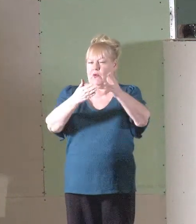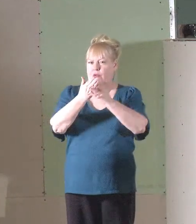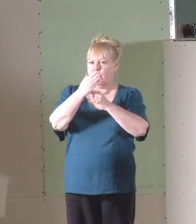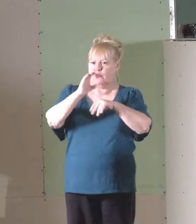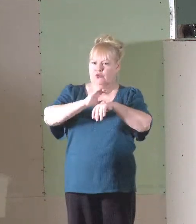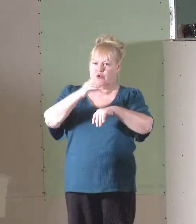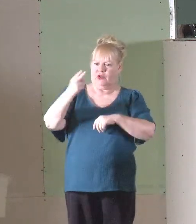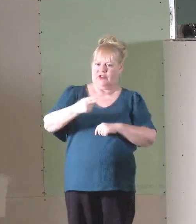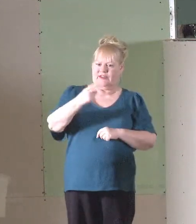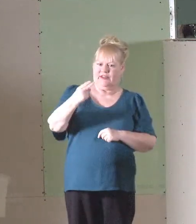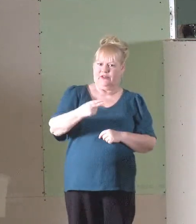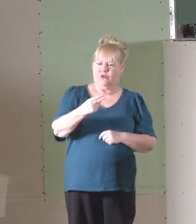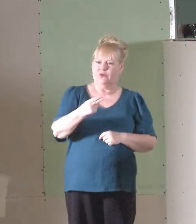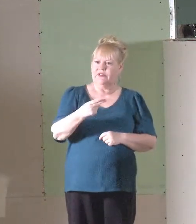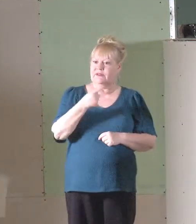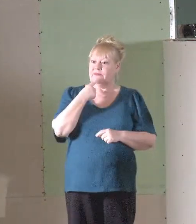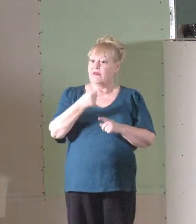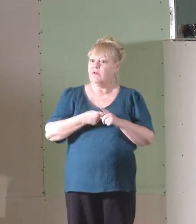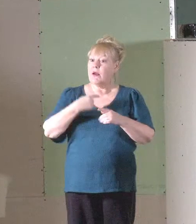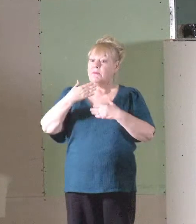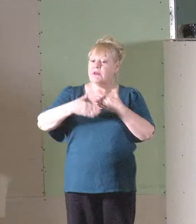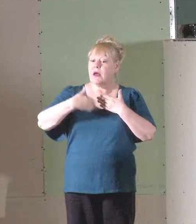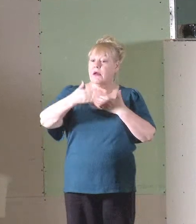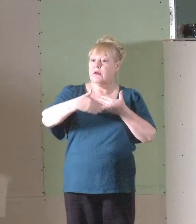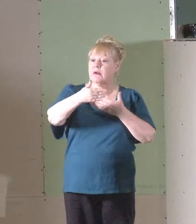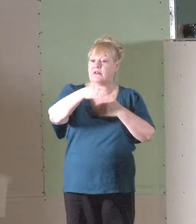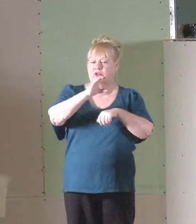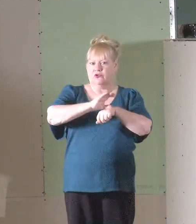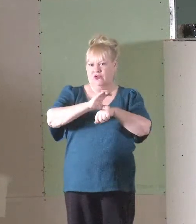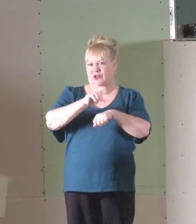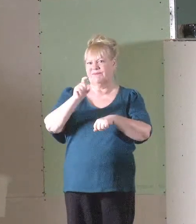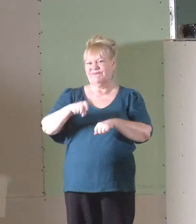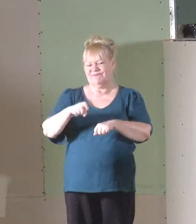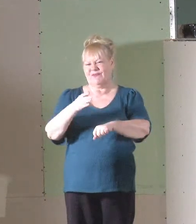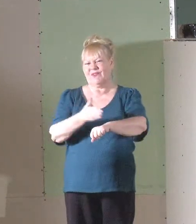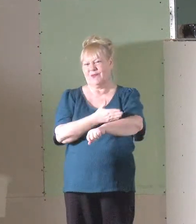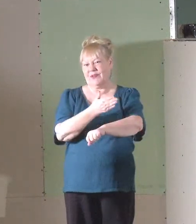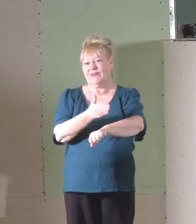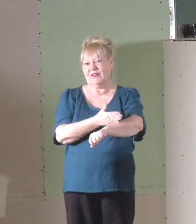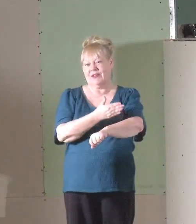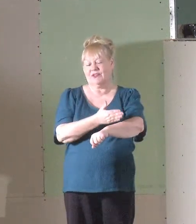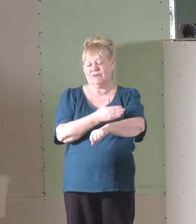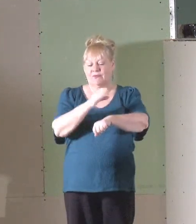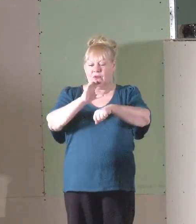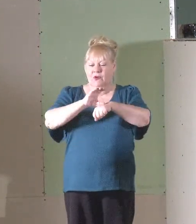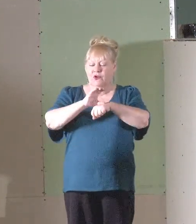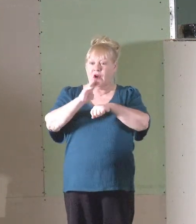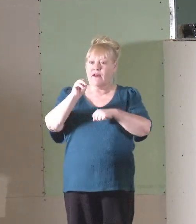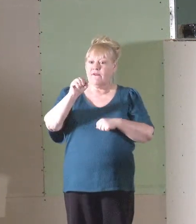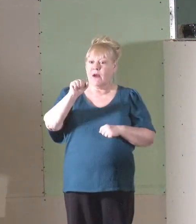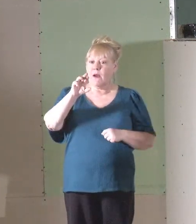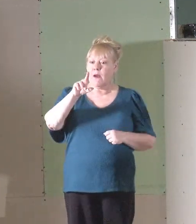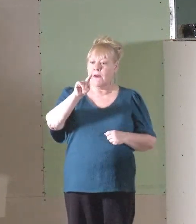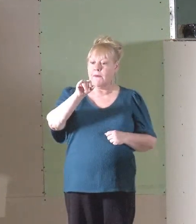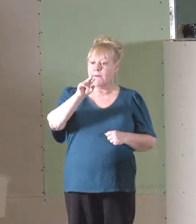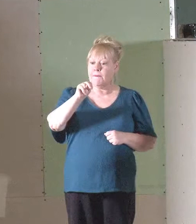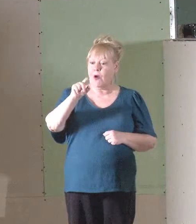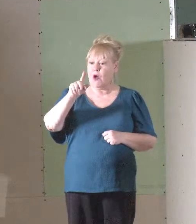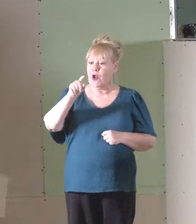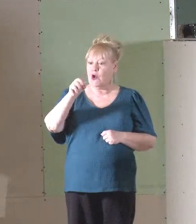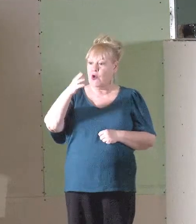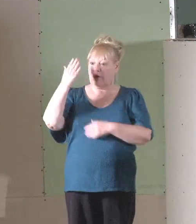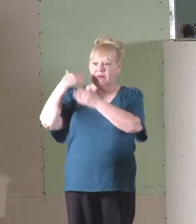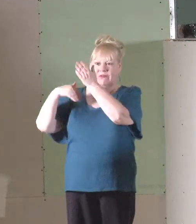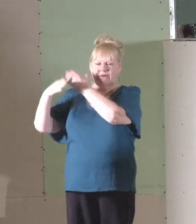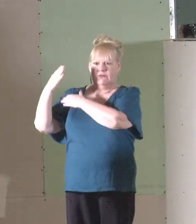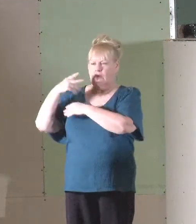speak to the fact that from time to time, the church needs renovation. The church of Martin Luther's day looked nothing like the